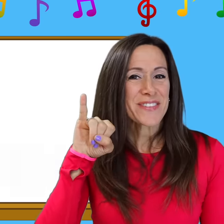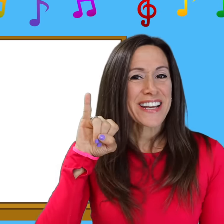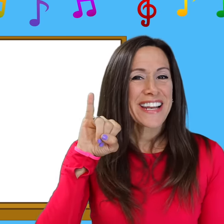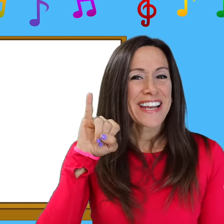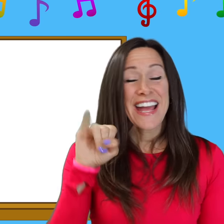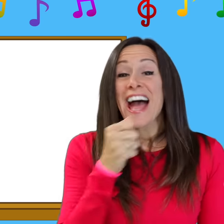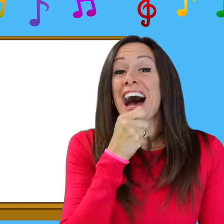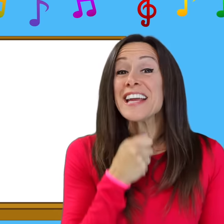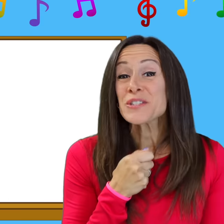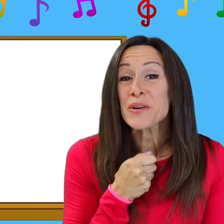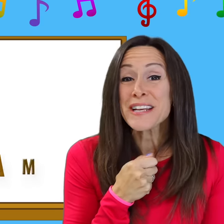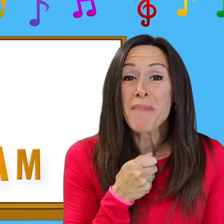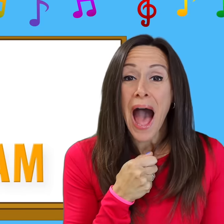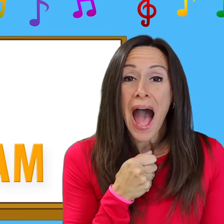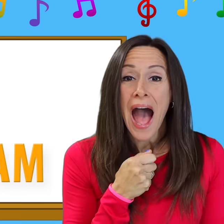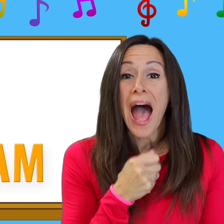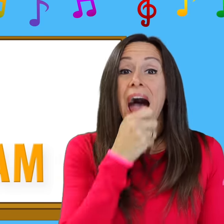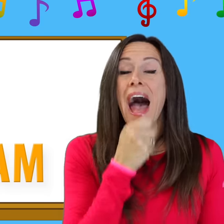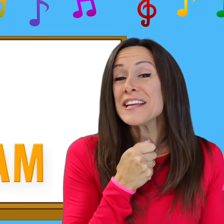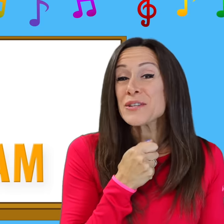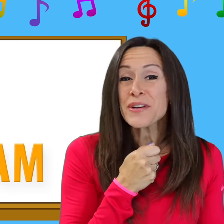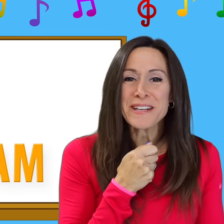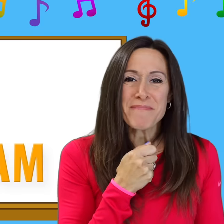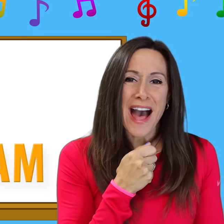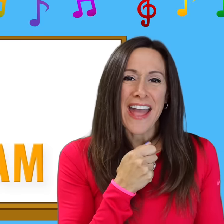for i-ice-cream, i-i-ice-cream, i